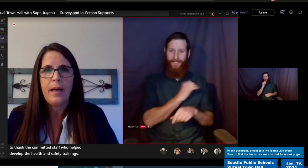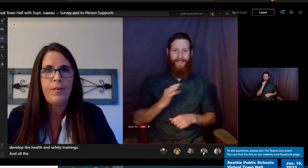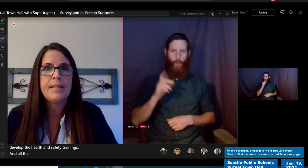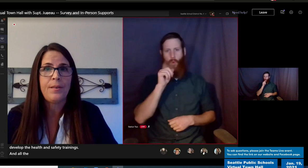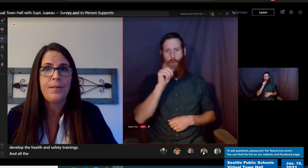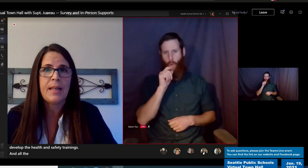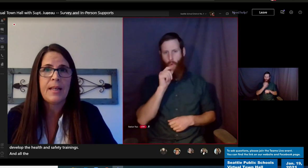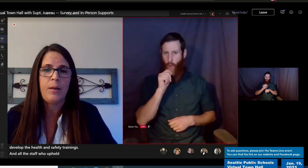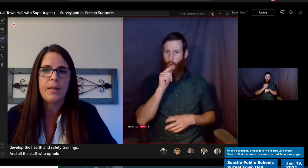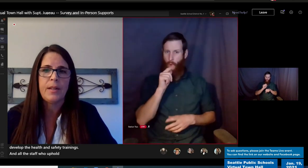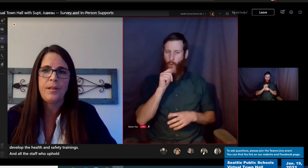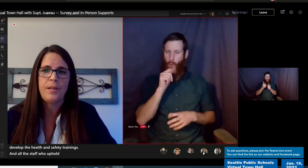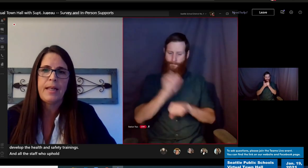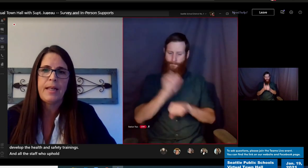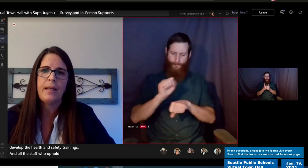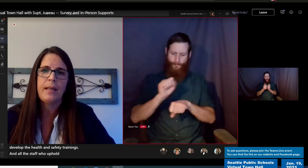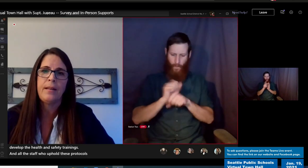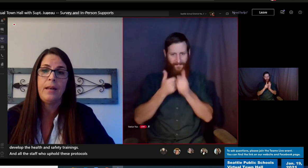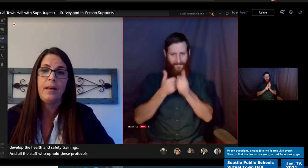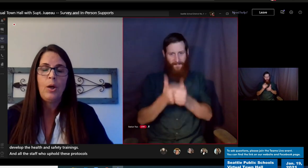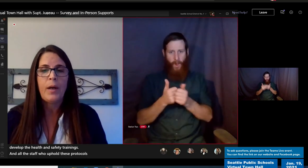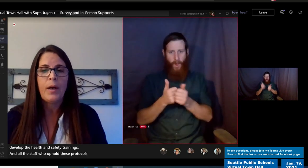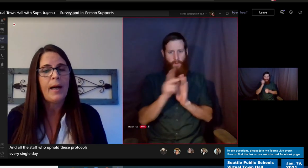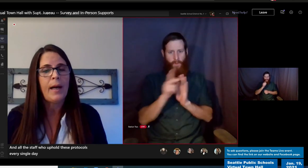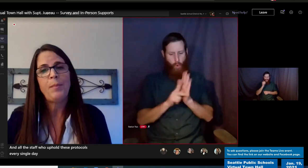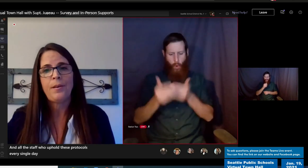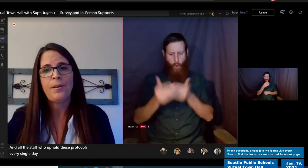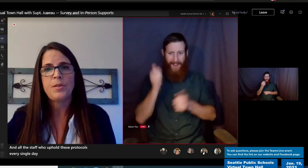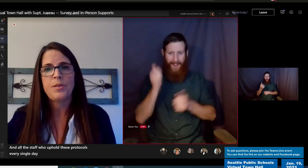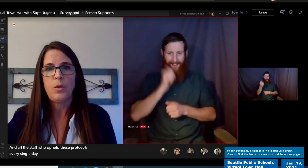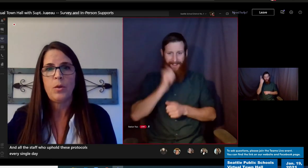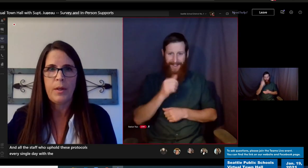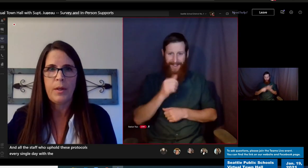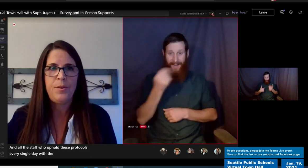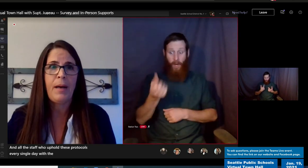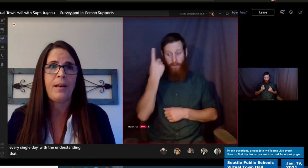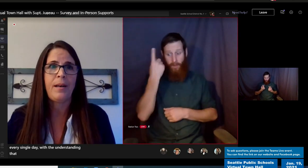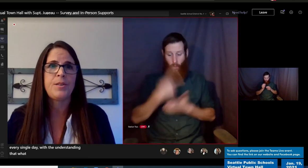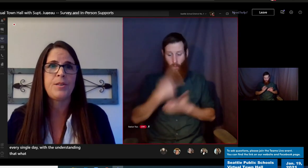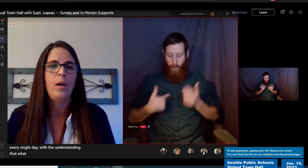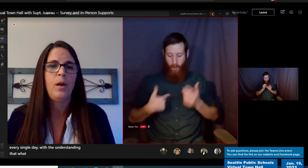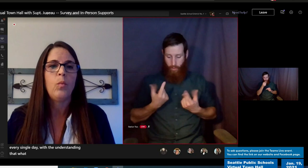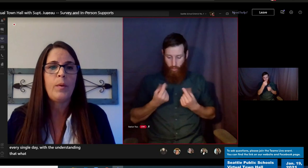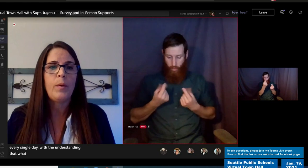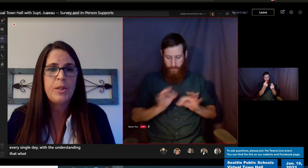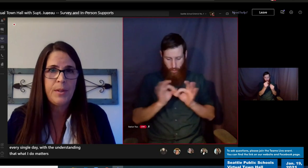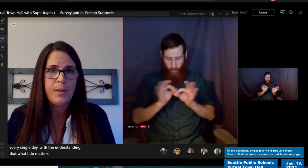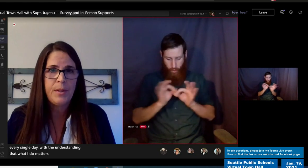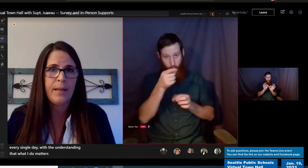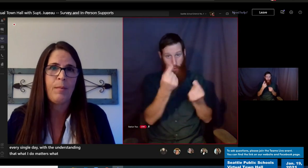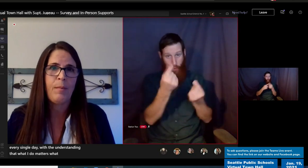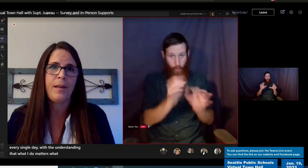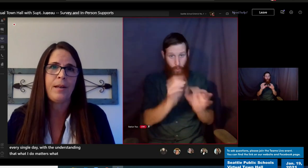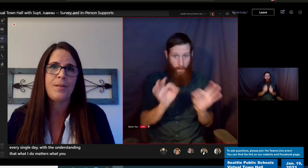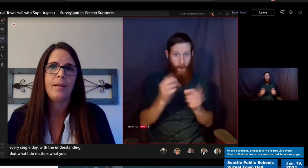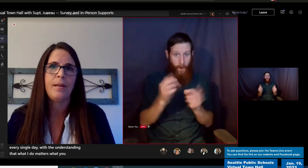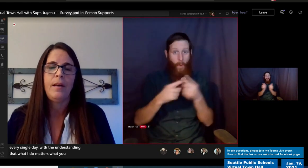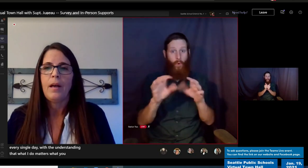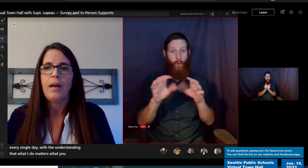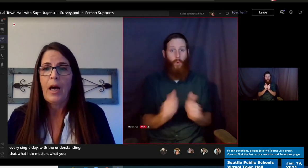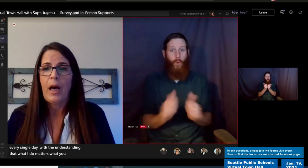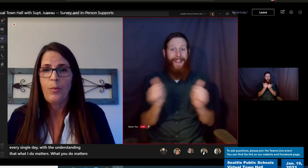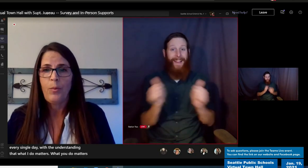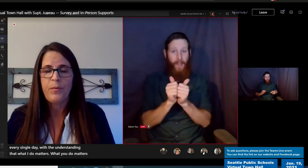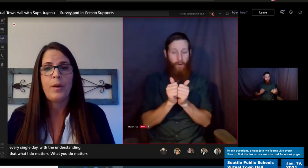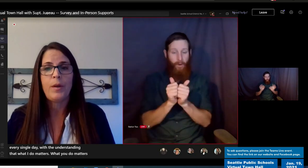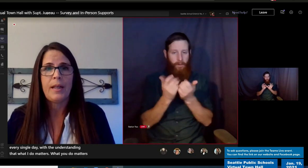single day with the understanding that what I do matters, what you do matters, what we do together matters. Our